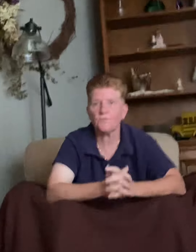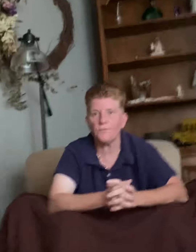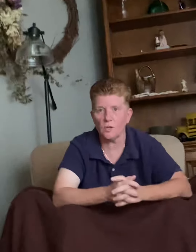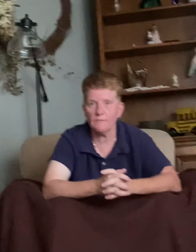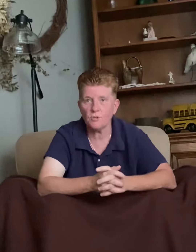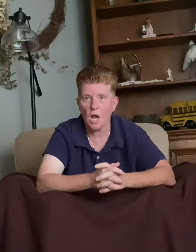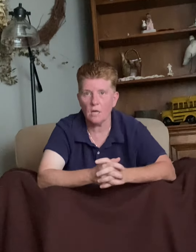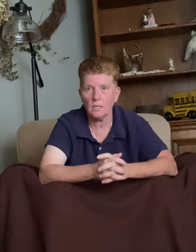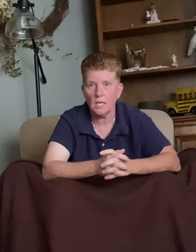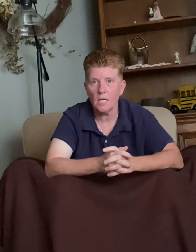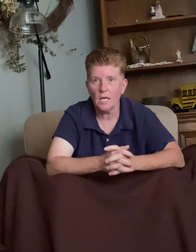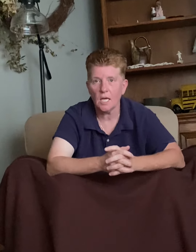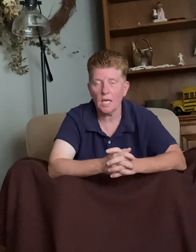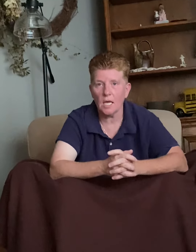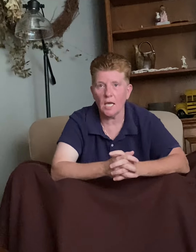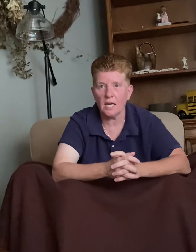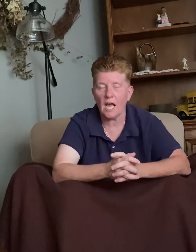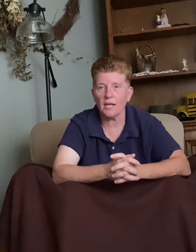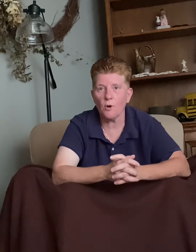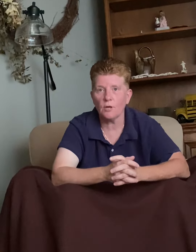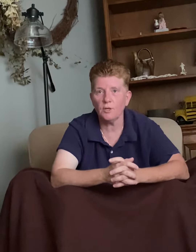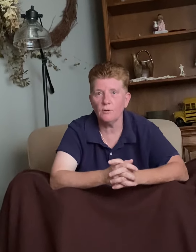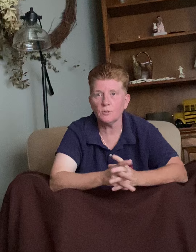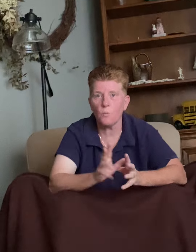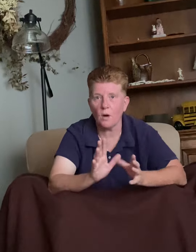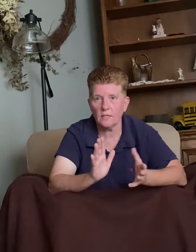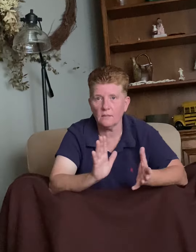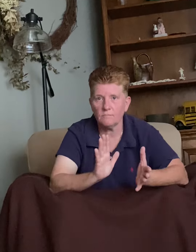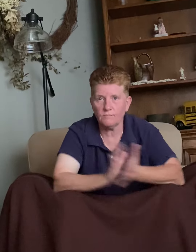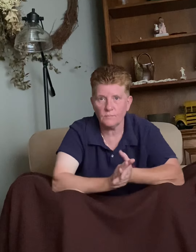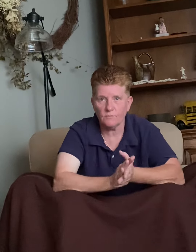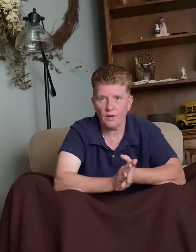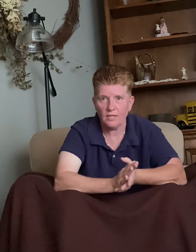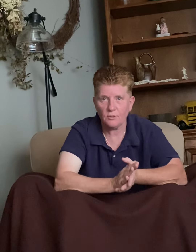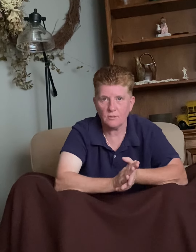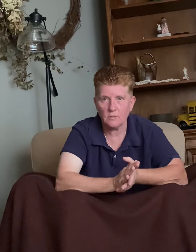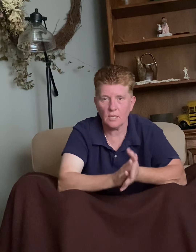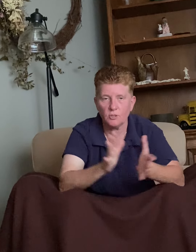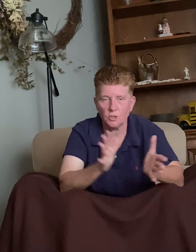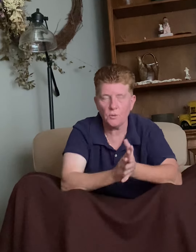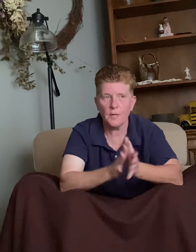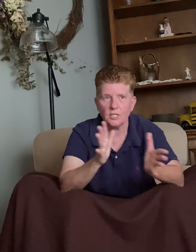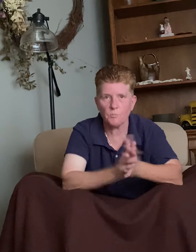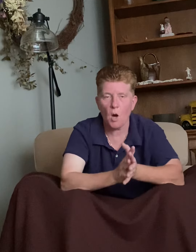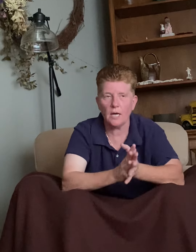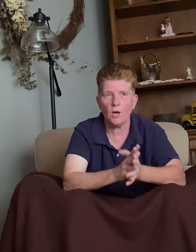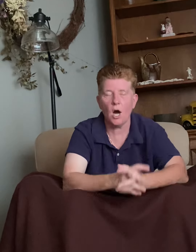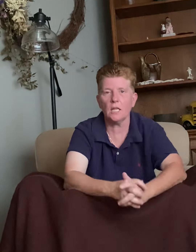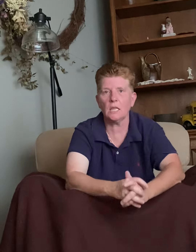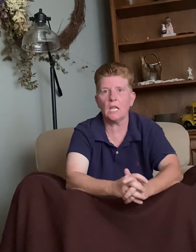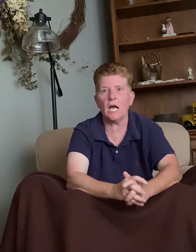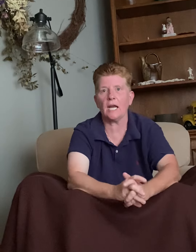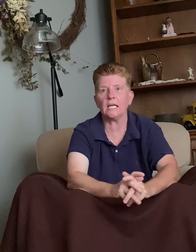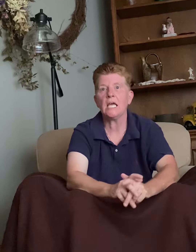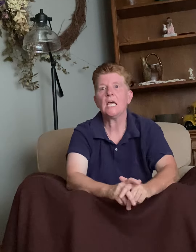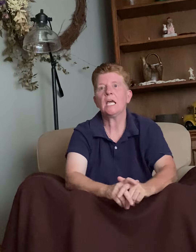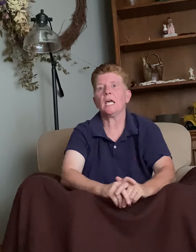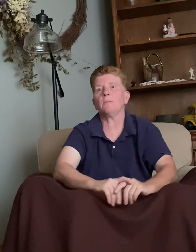full of junk, and I go to use one of the razors that Sue has bought online. And,